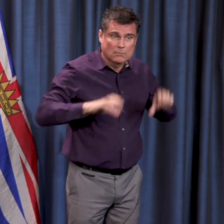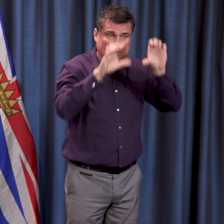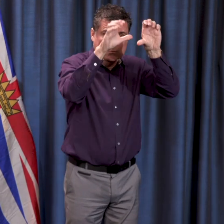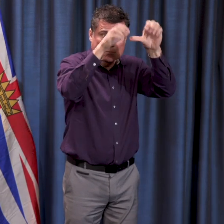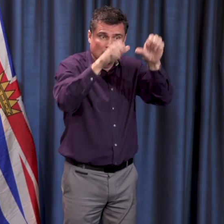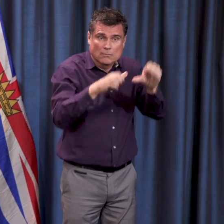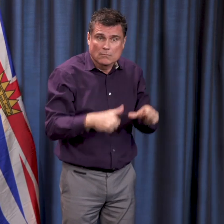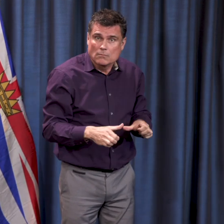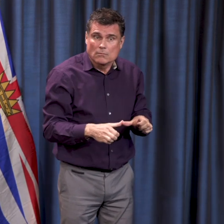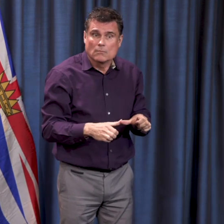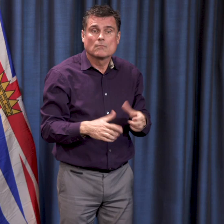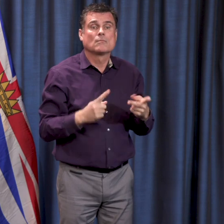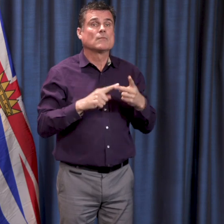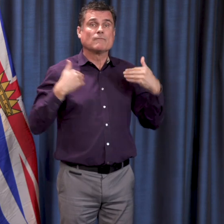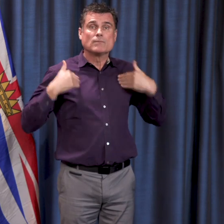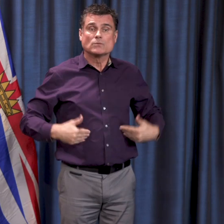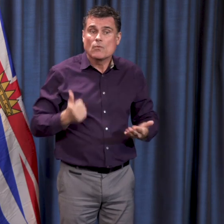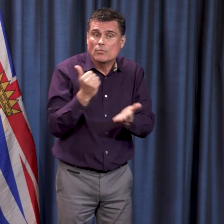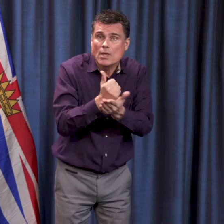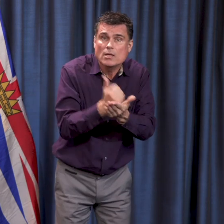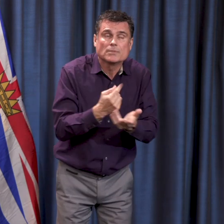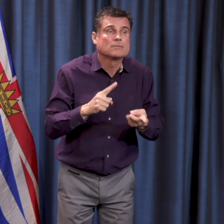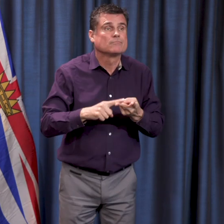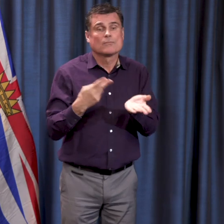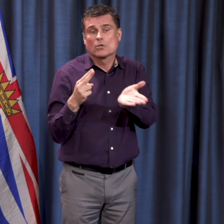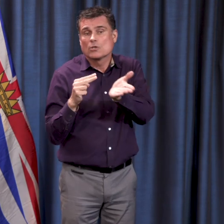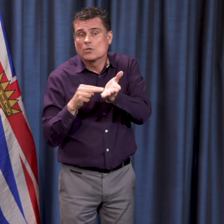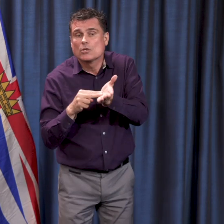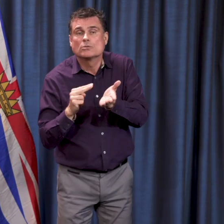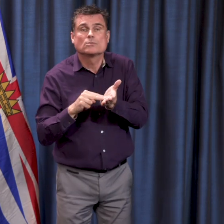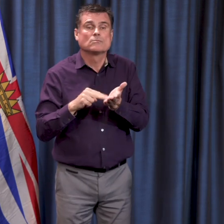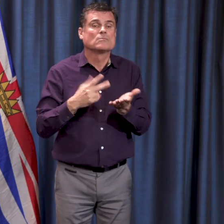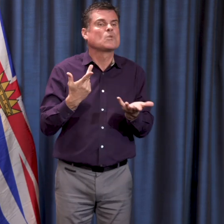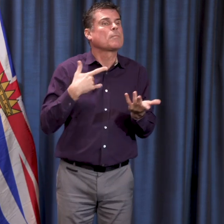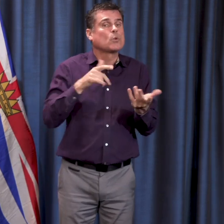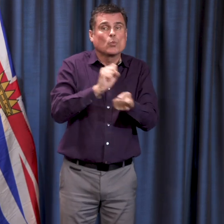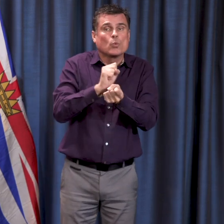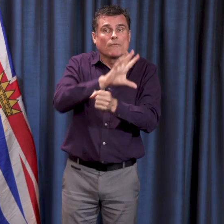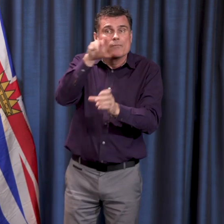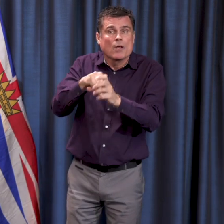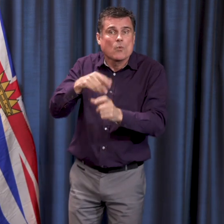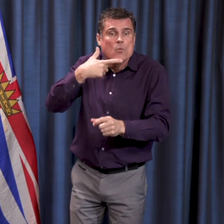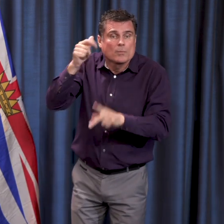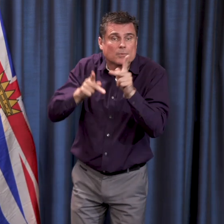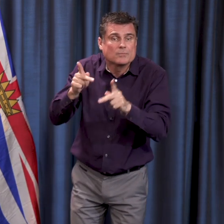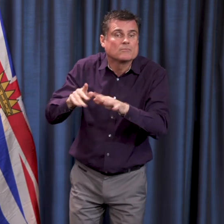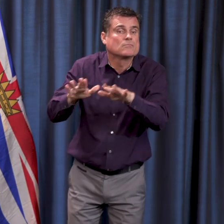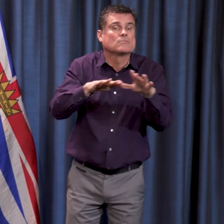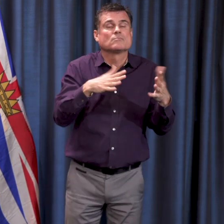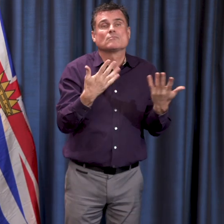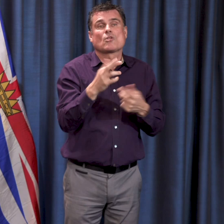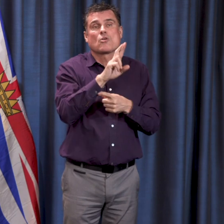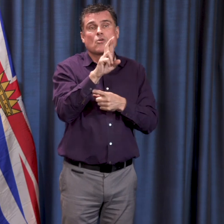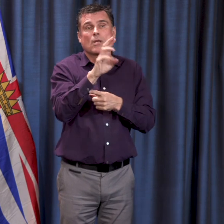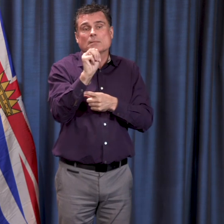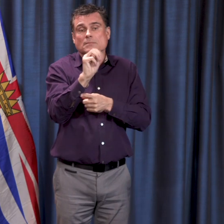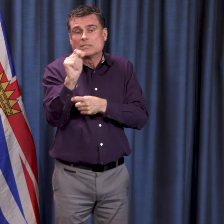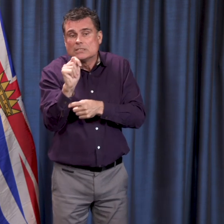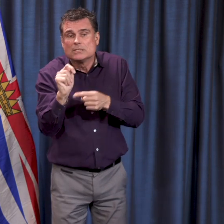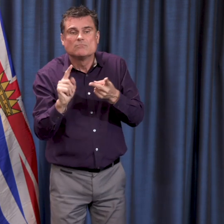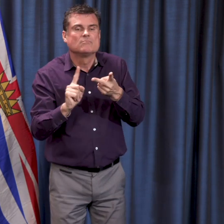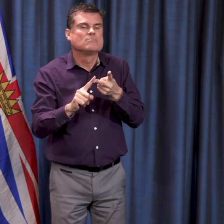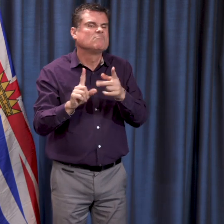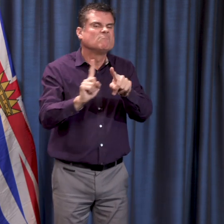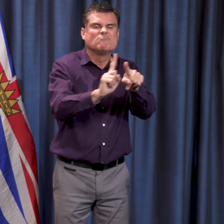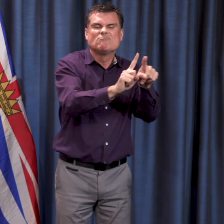physicians, nurses, anybody who works in our community, massage therapists, who fall under the regulatory framework of